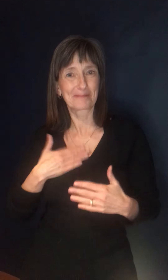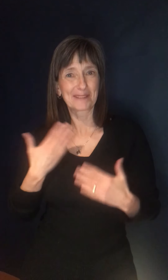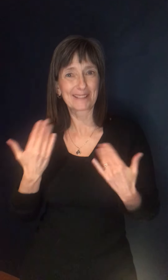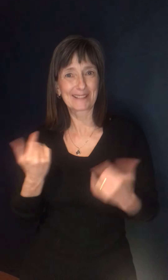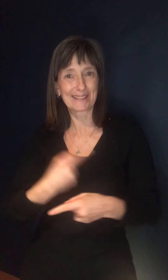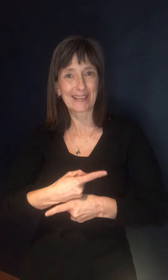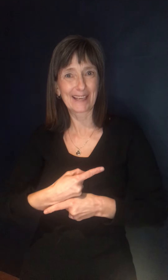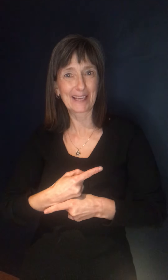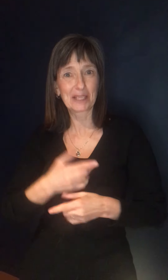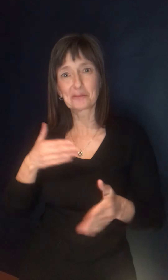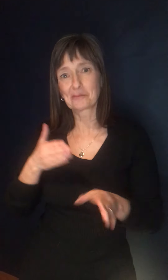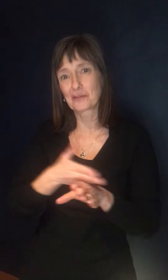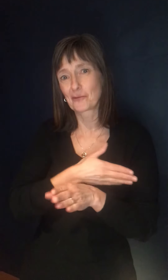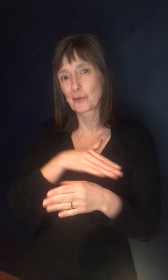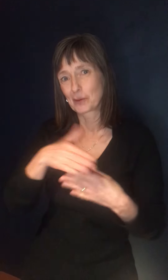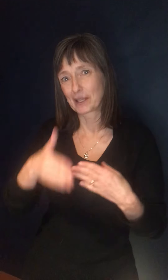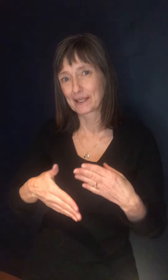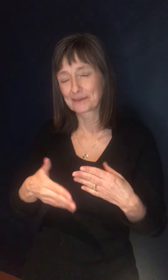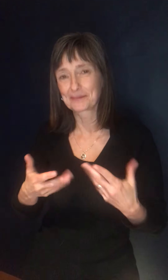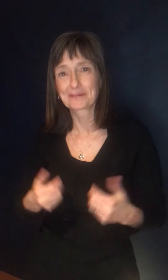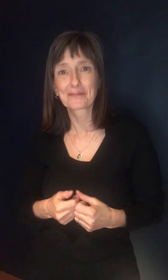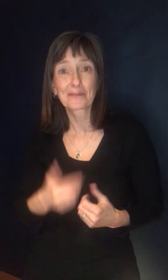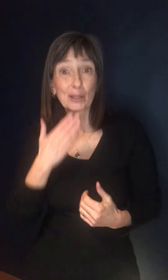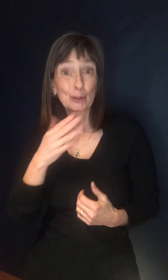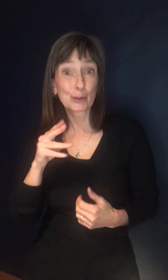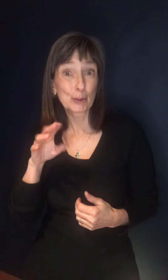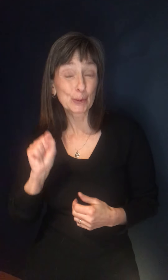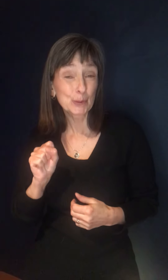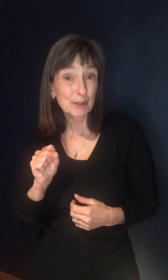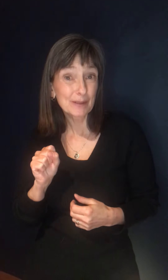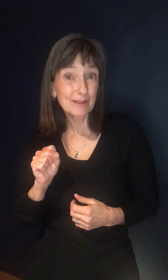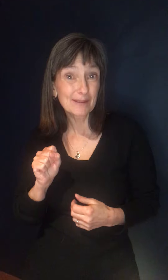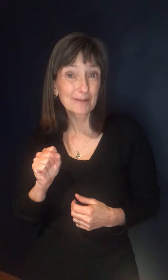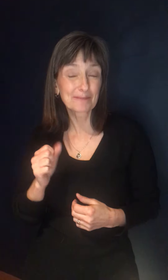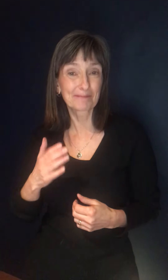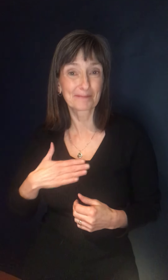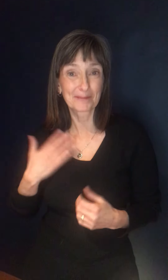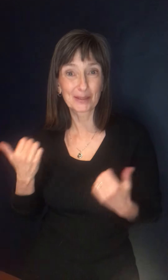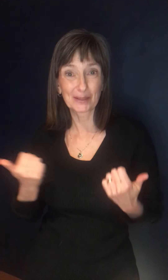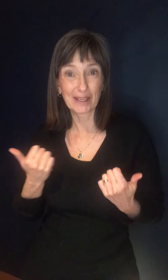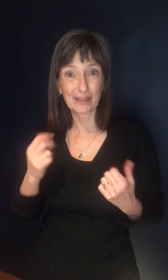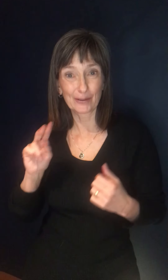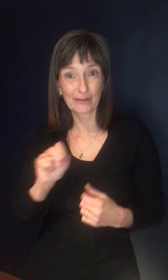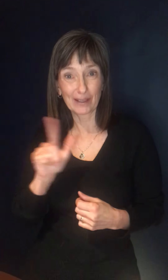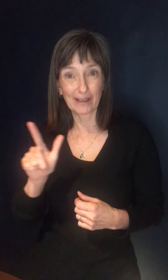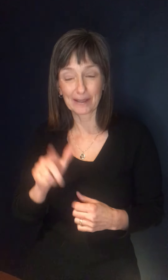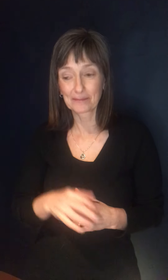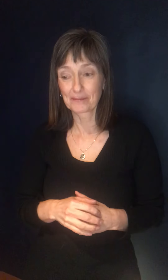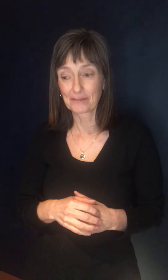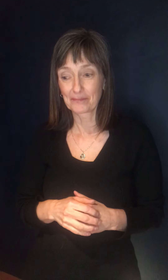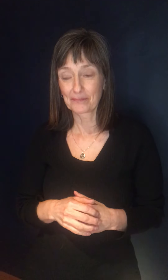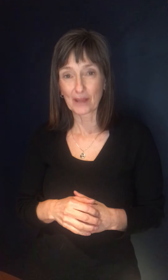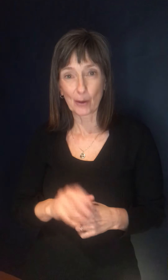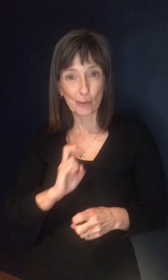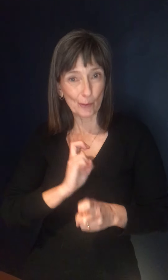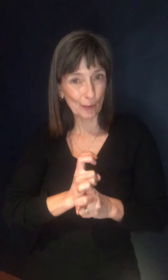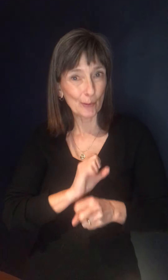the weekend. So, it's good news for Newfoundland and Labrador today. Uh, we're seeing, uh, fruits of our labor, uh, the fruits of the